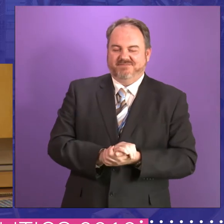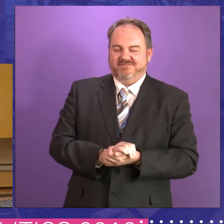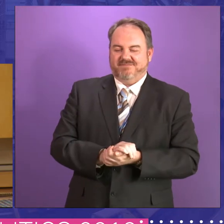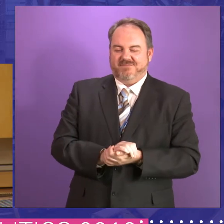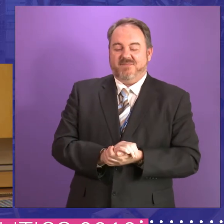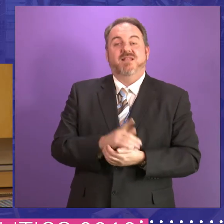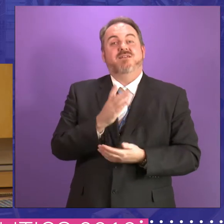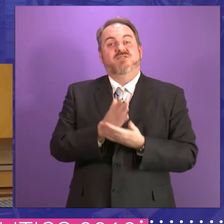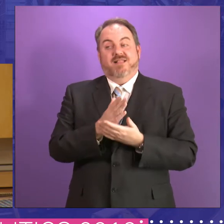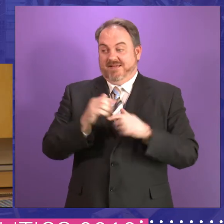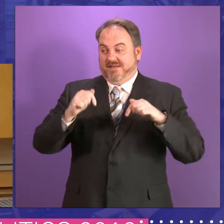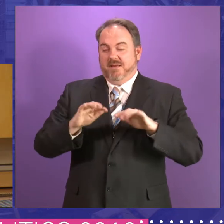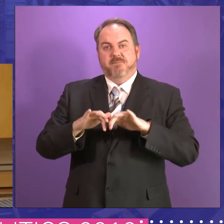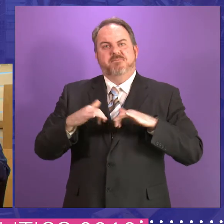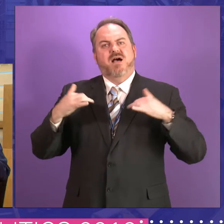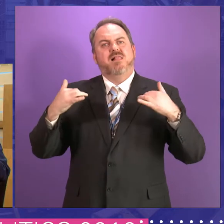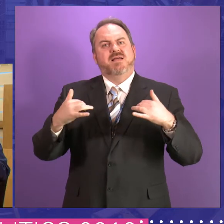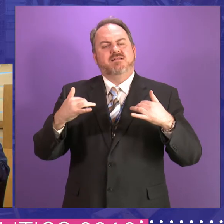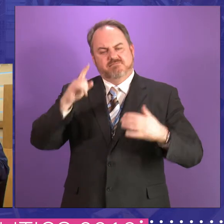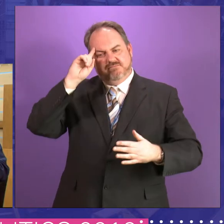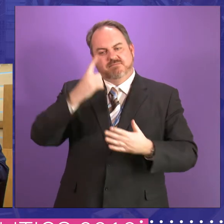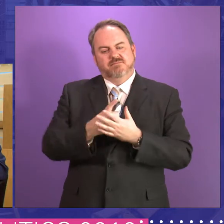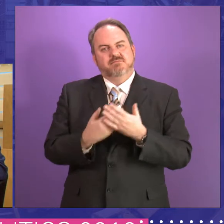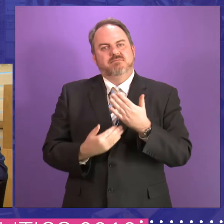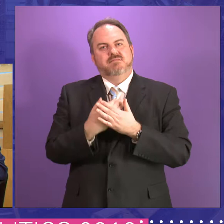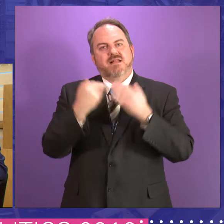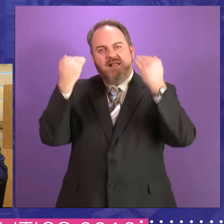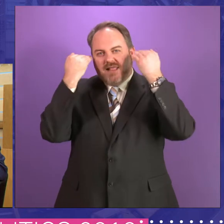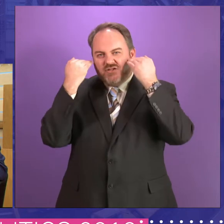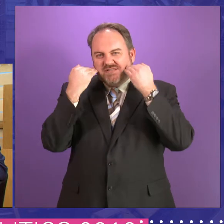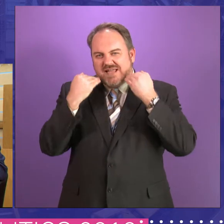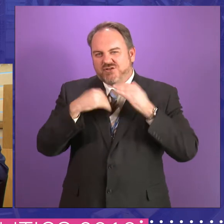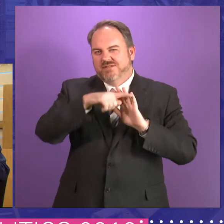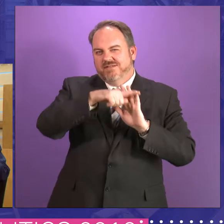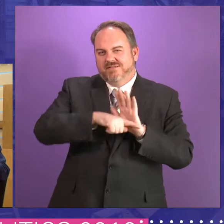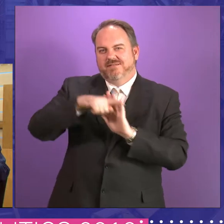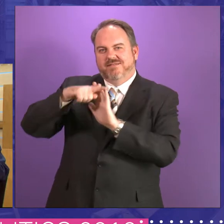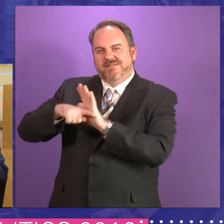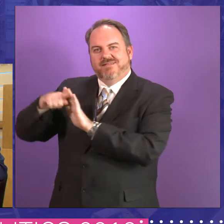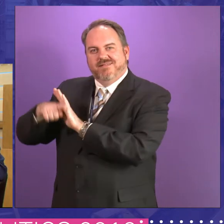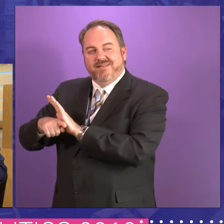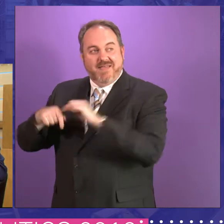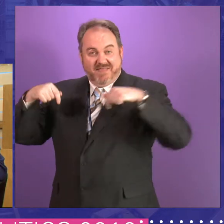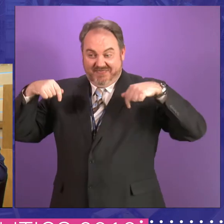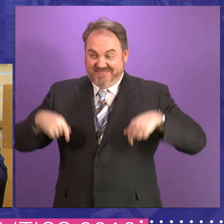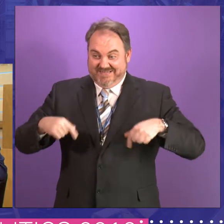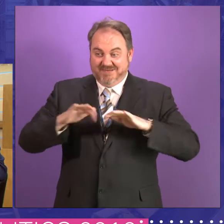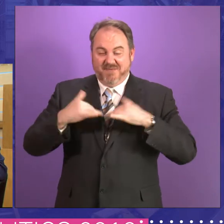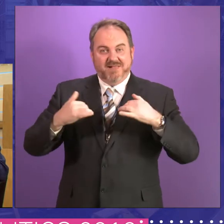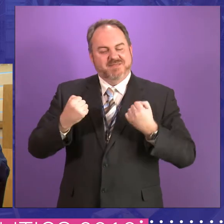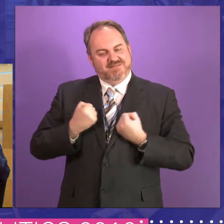parliaments are essentially legislators, and that's what they're there to do. This Parliament has become the voice of Scotland,